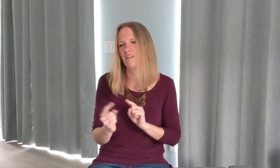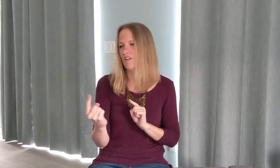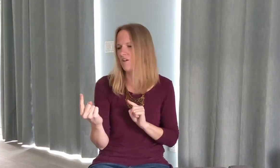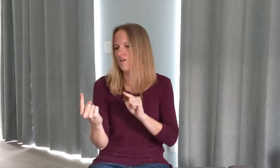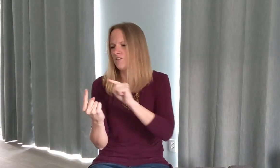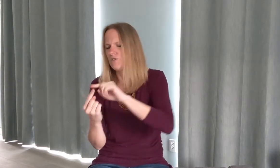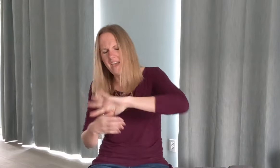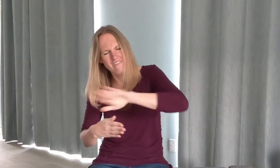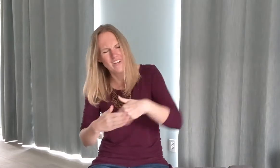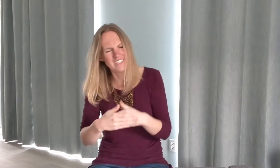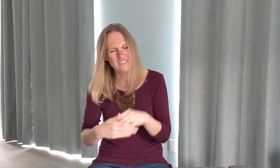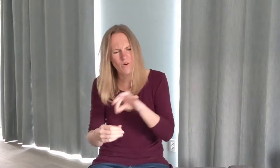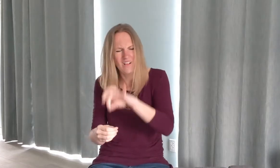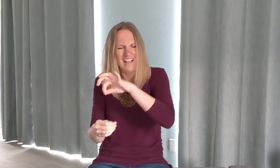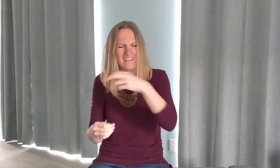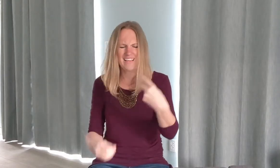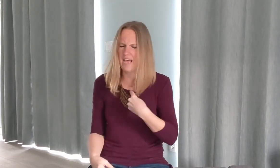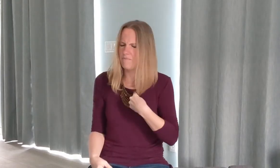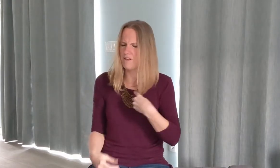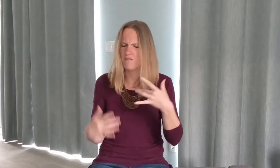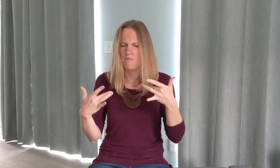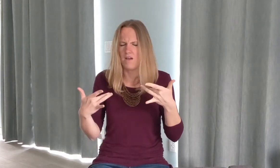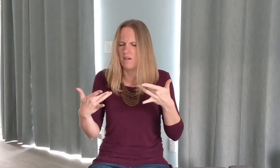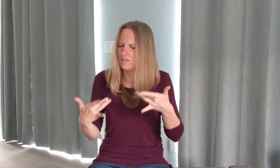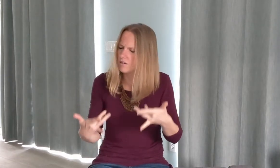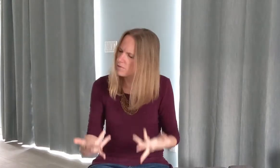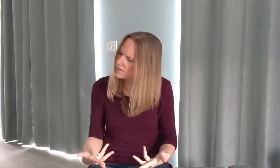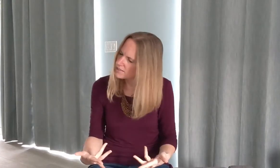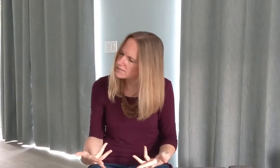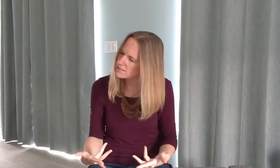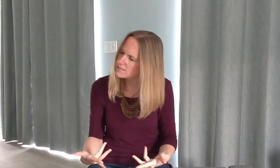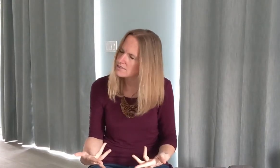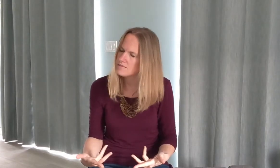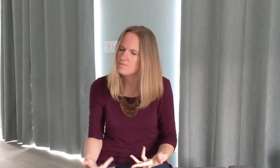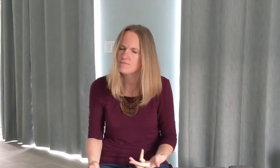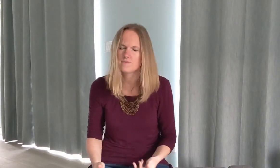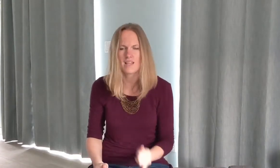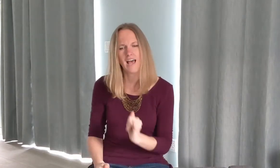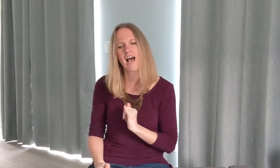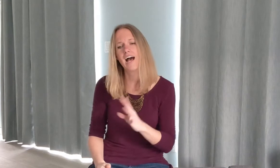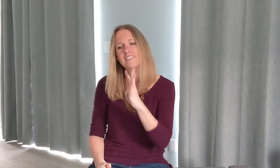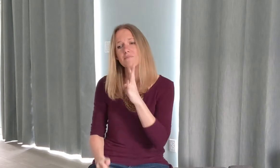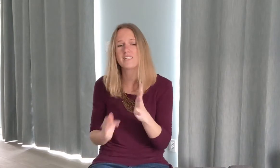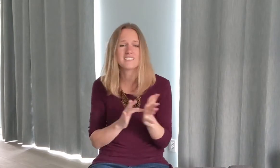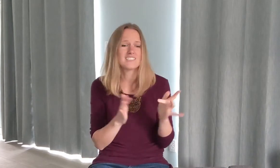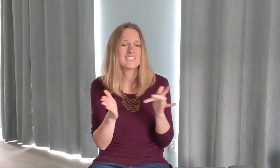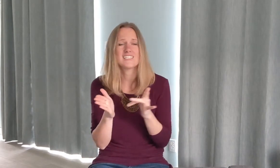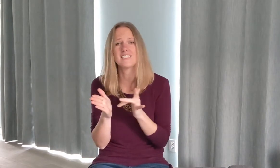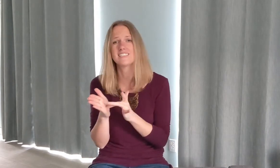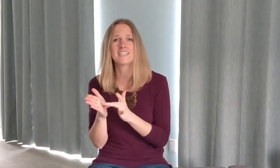To every soul held captive by depression I speak Jesus